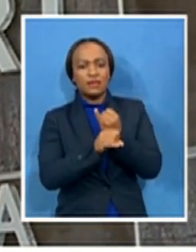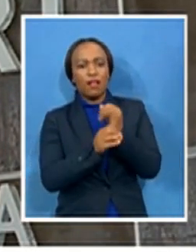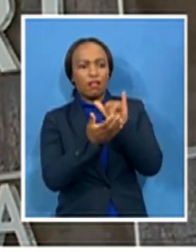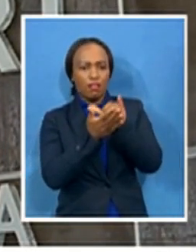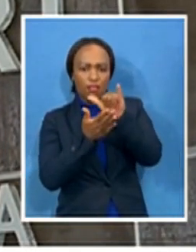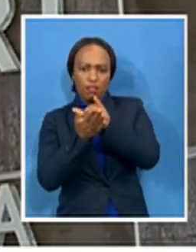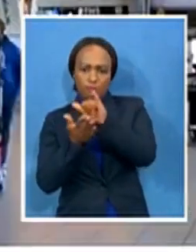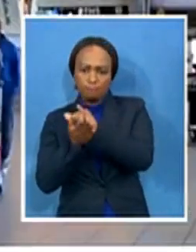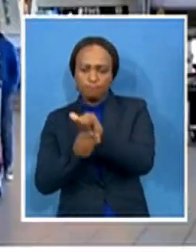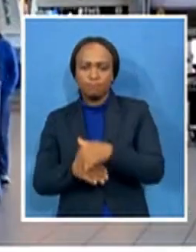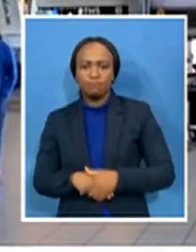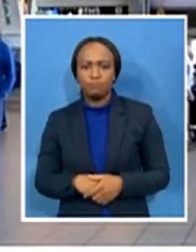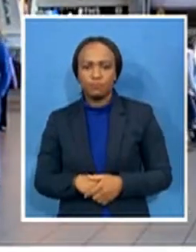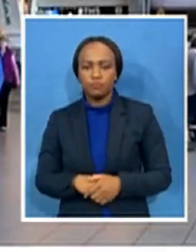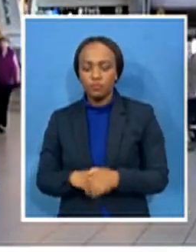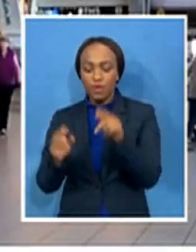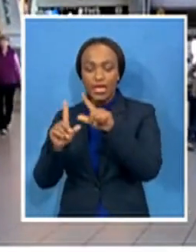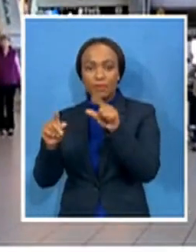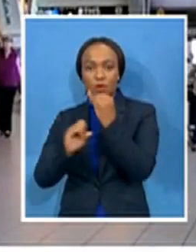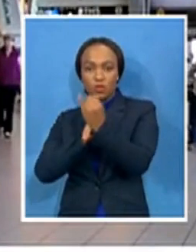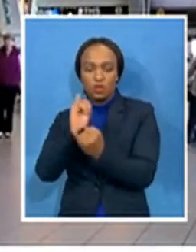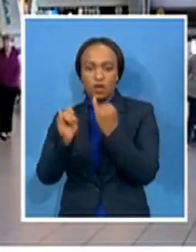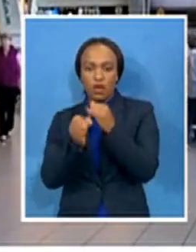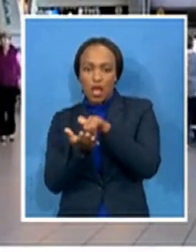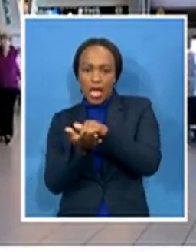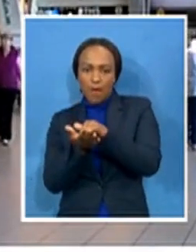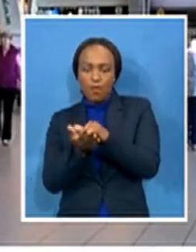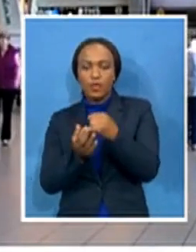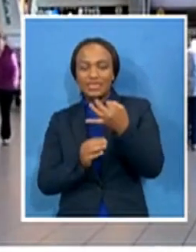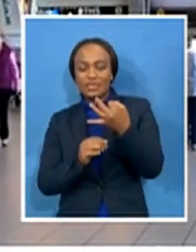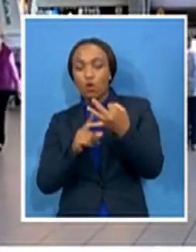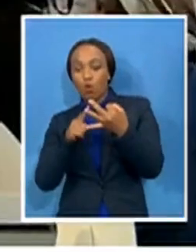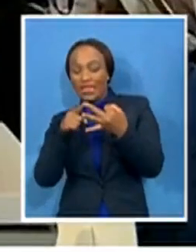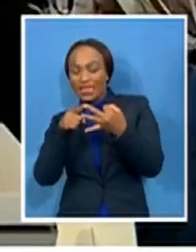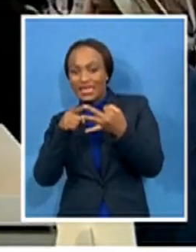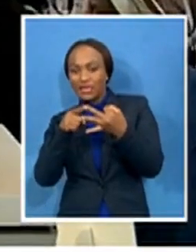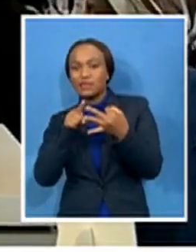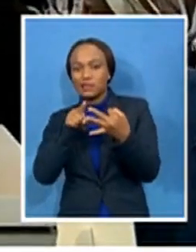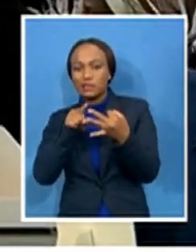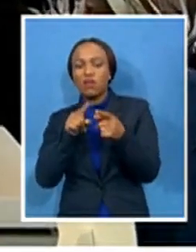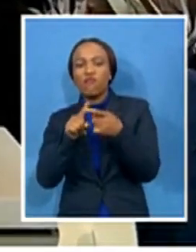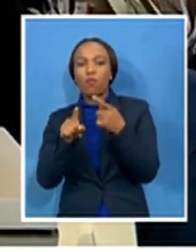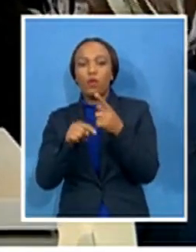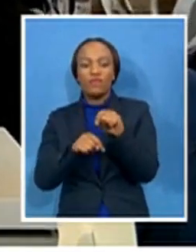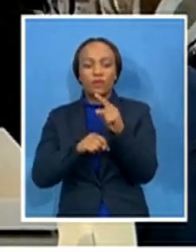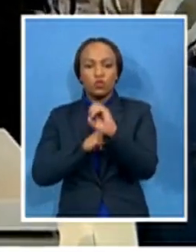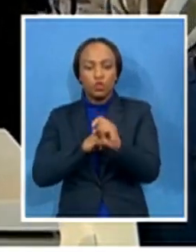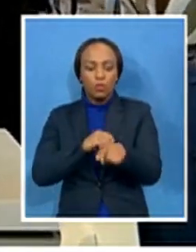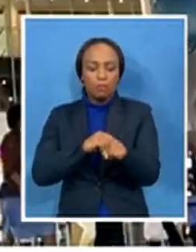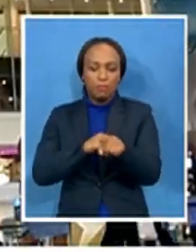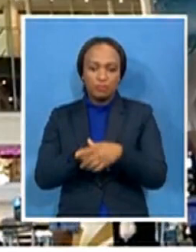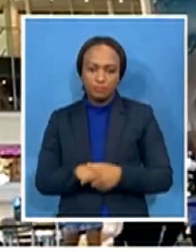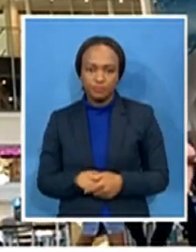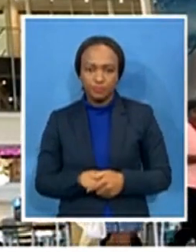is one of three in the country which will be open for international travel come the 1st of October. Airport management says processes are in